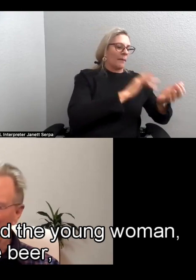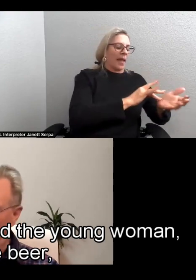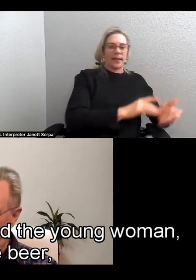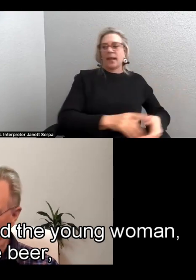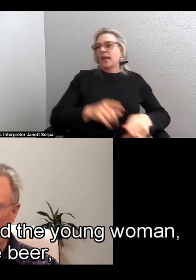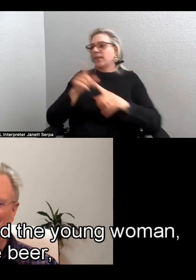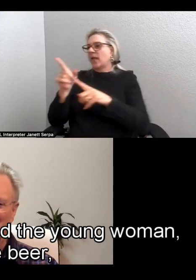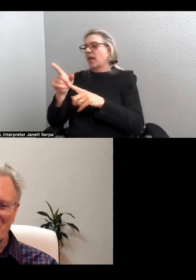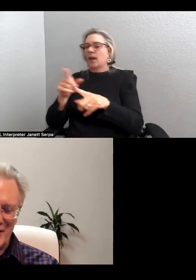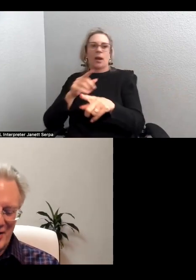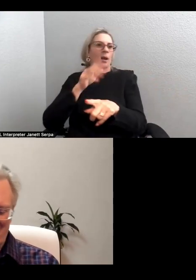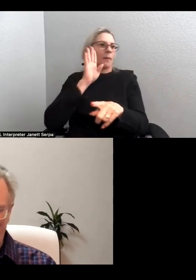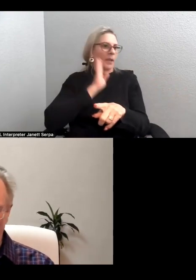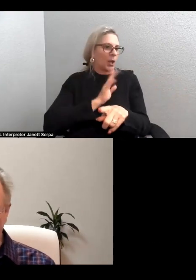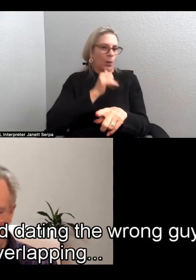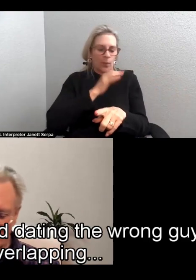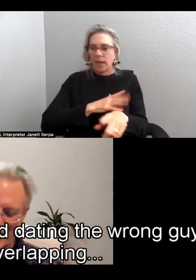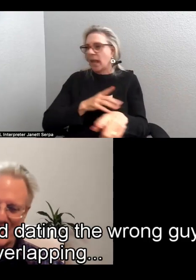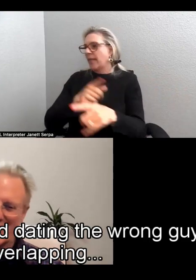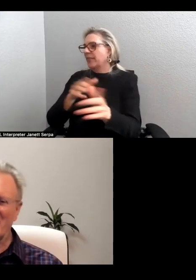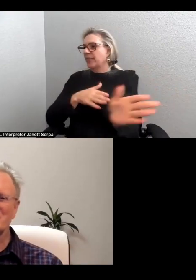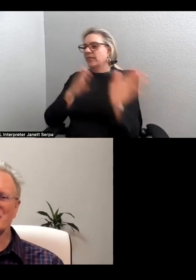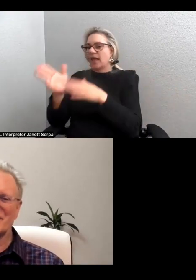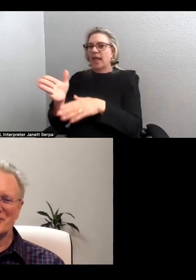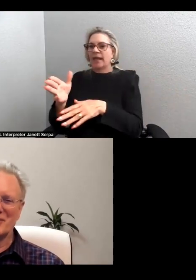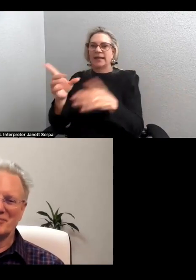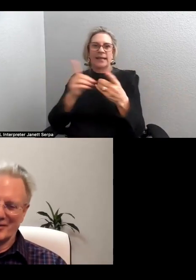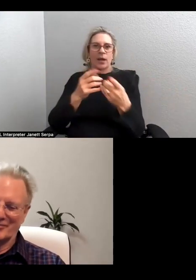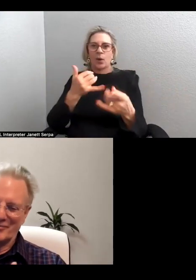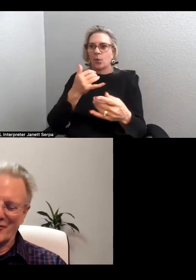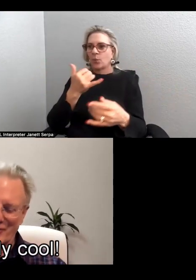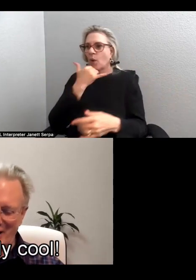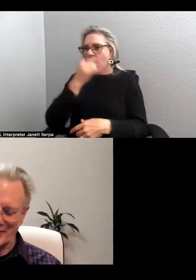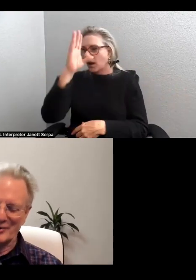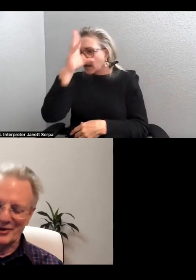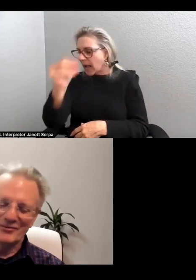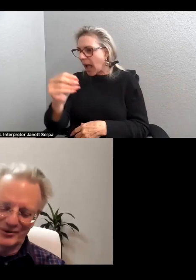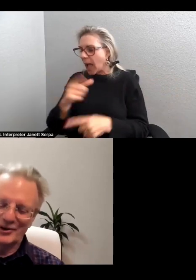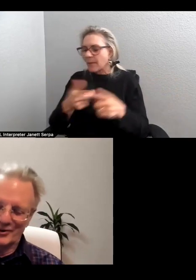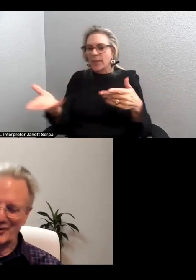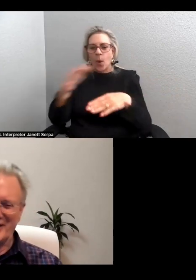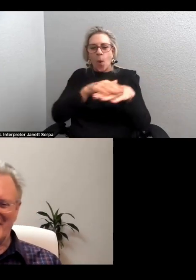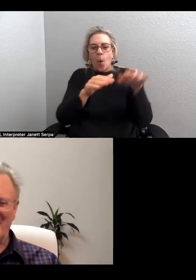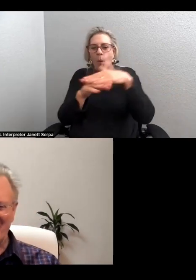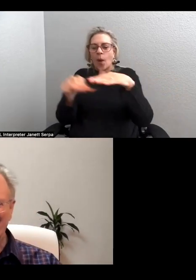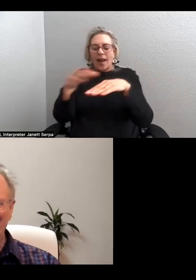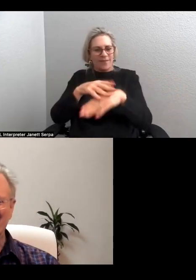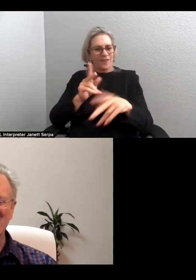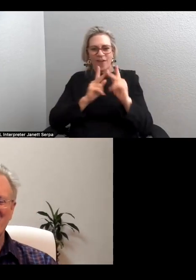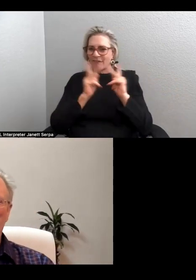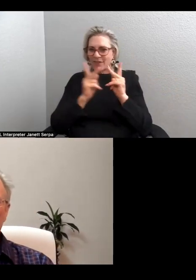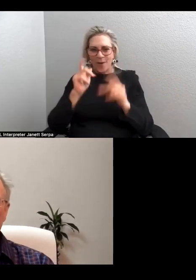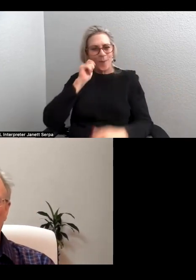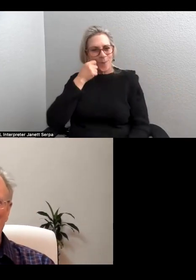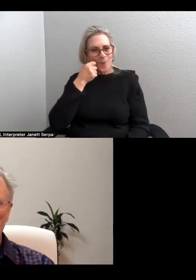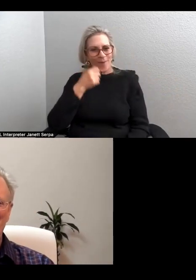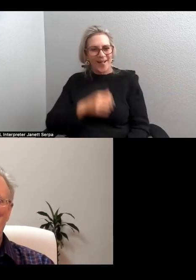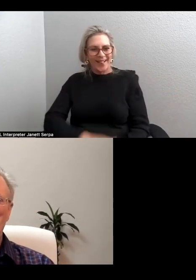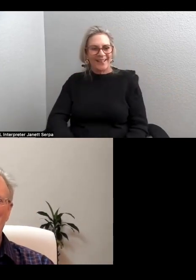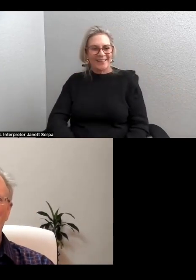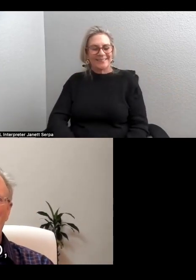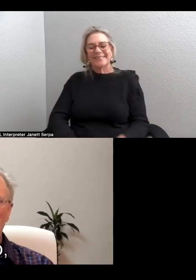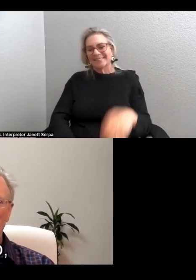the beer and the development and dating the wrong guy, but they're overlapping, so really cool. Yeah.